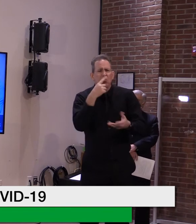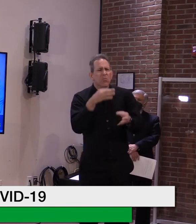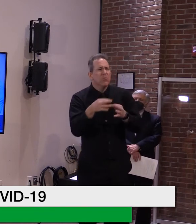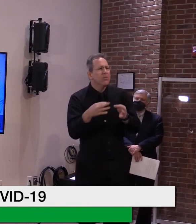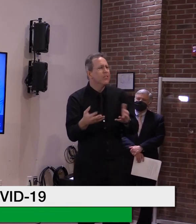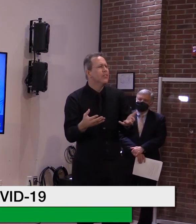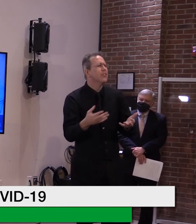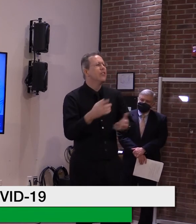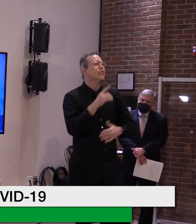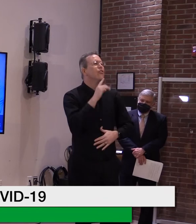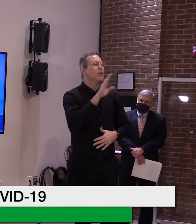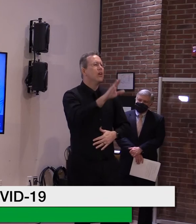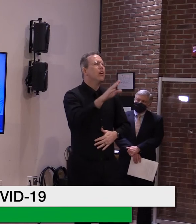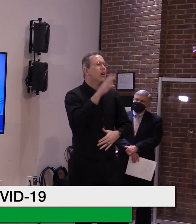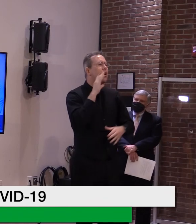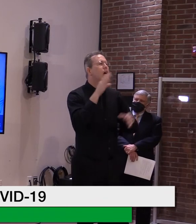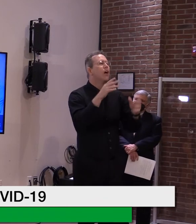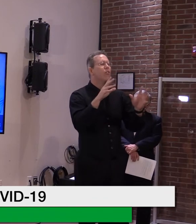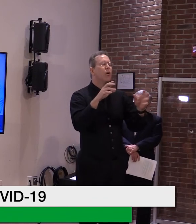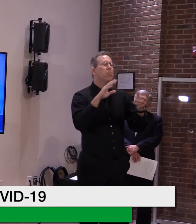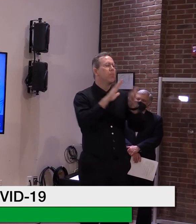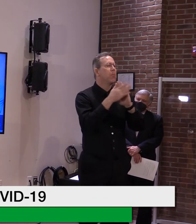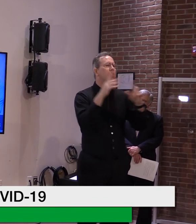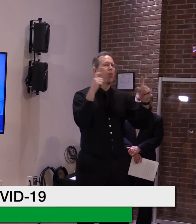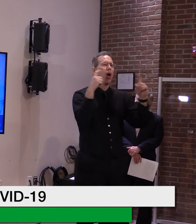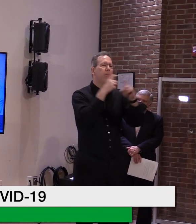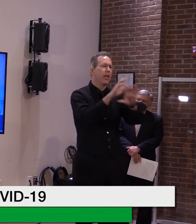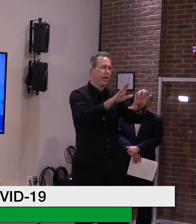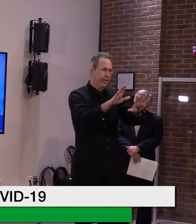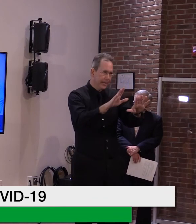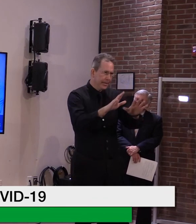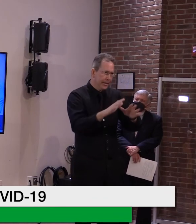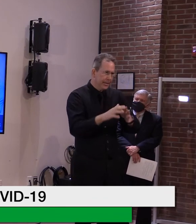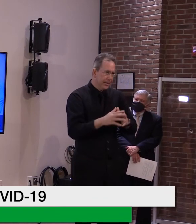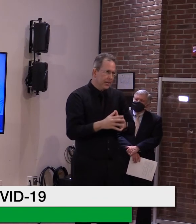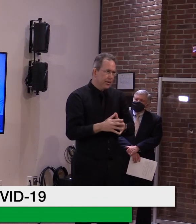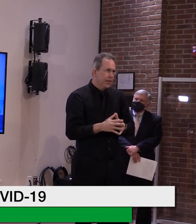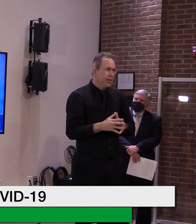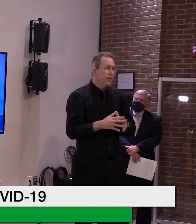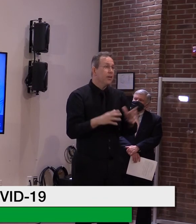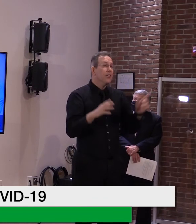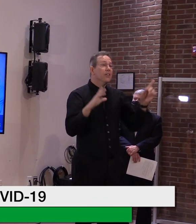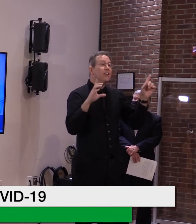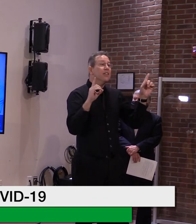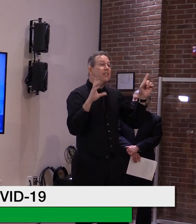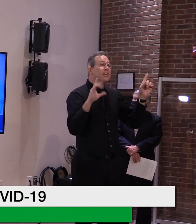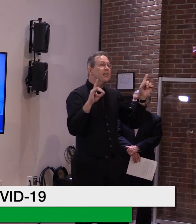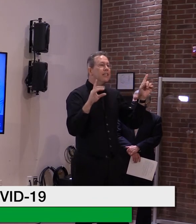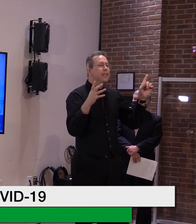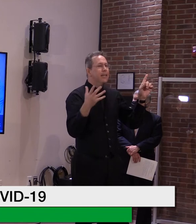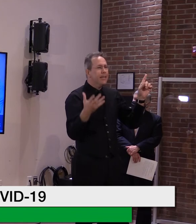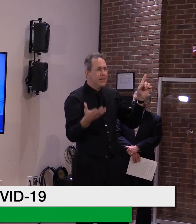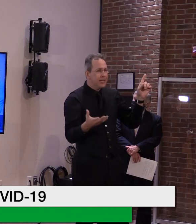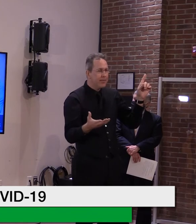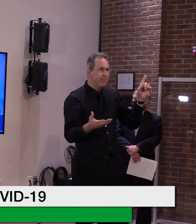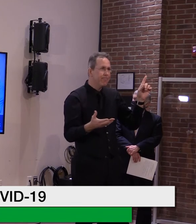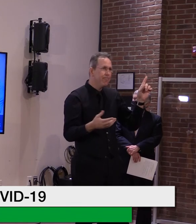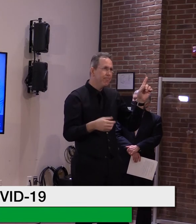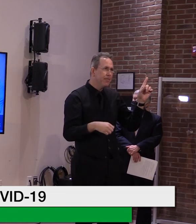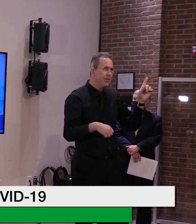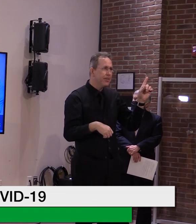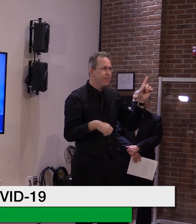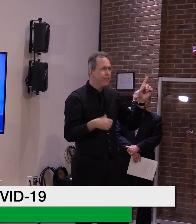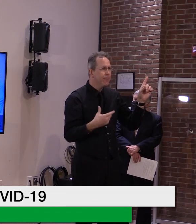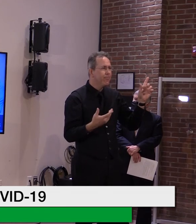complex. I think the CDC guidance made it a little bit more the complexity increased as a